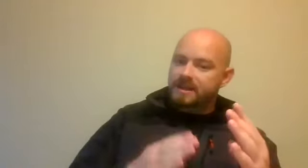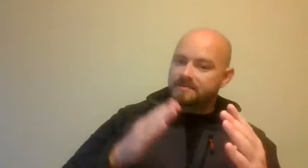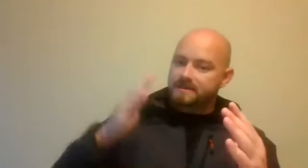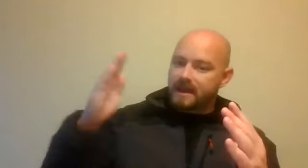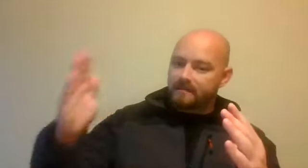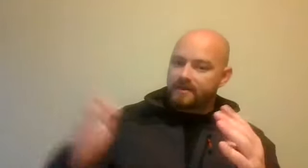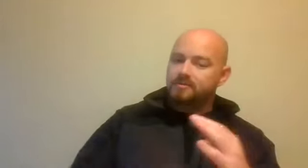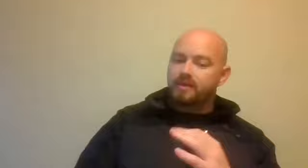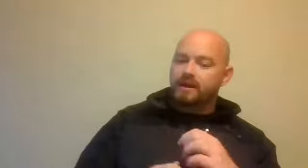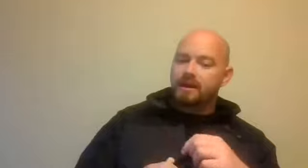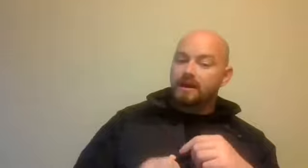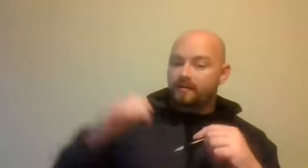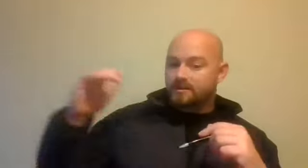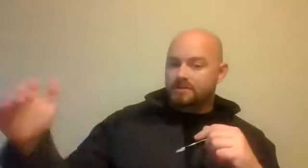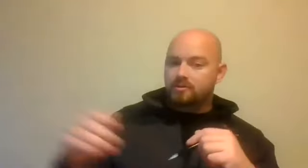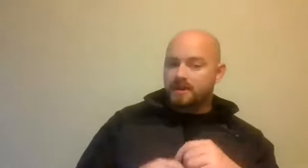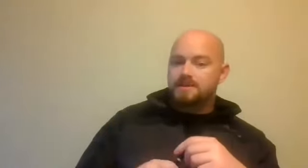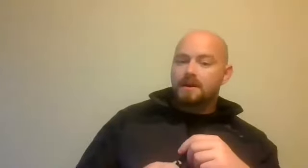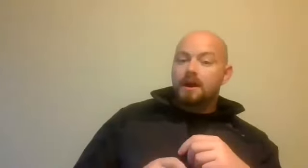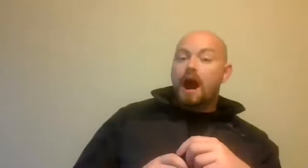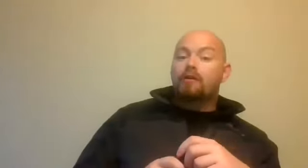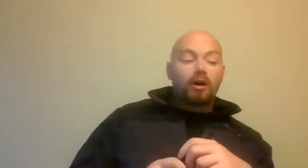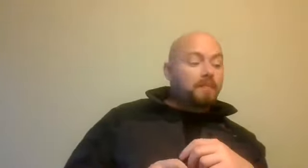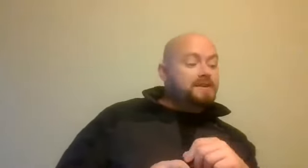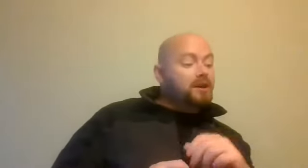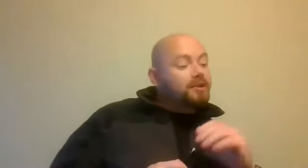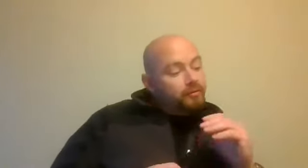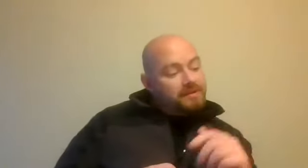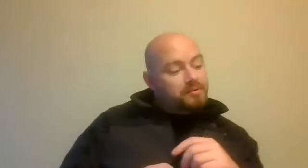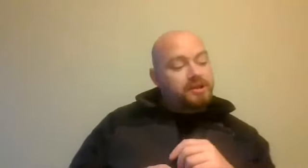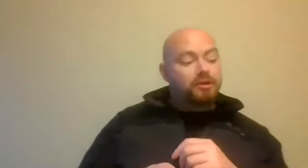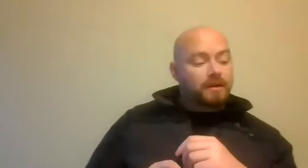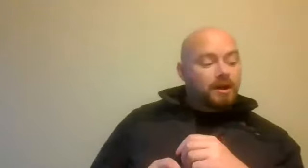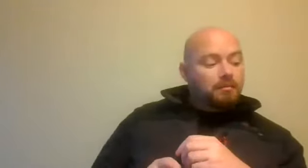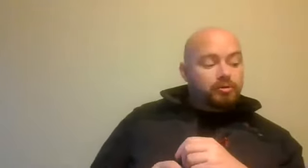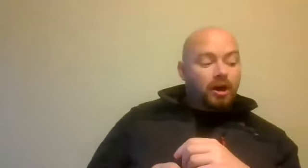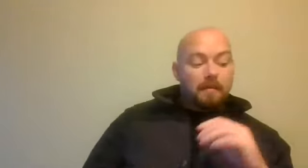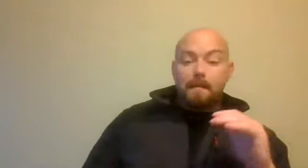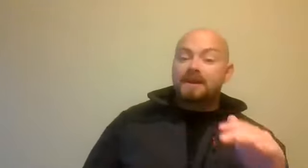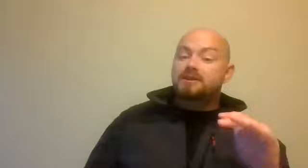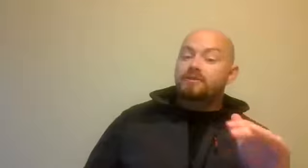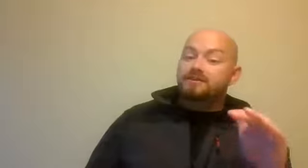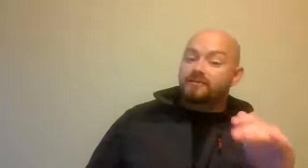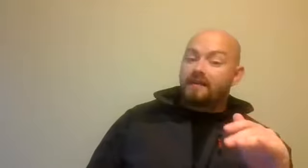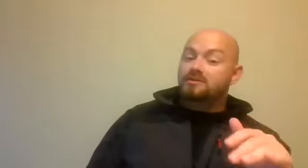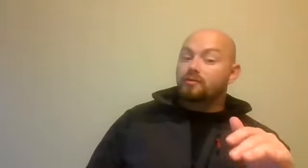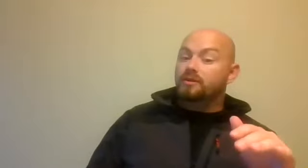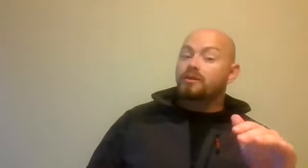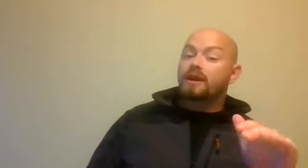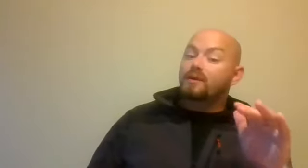assessments, our virtual training, our virtual SOPs are all based not on arrest procedure, but on managing risk of theft. So we do not have